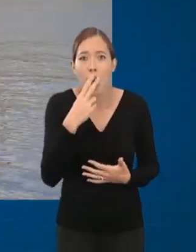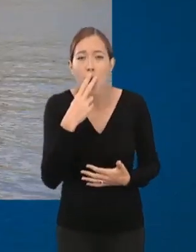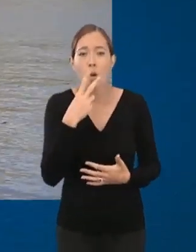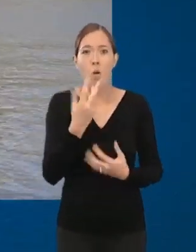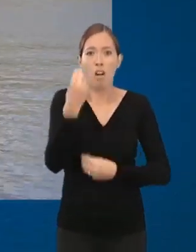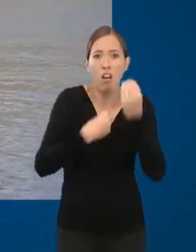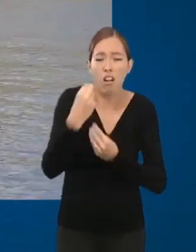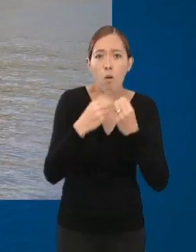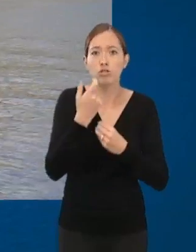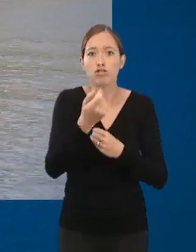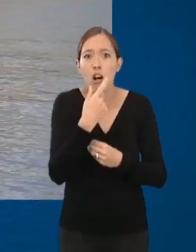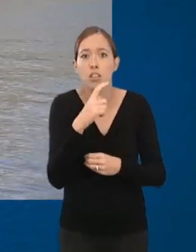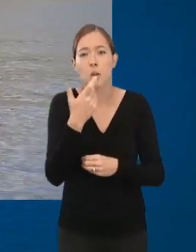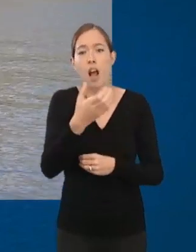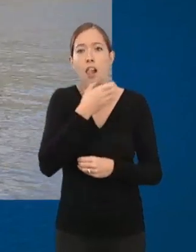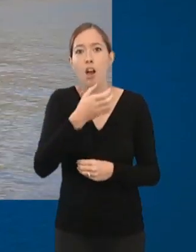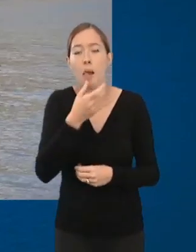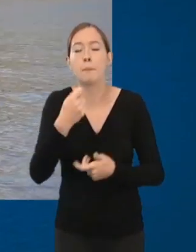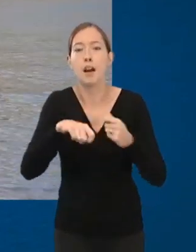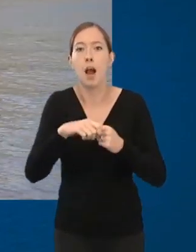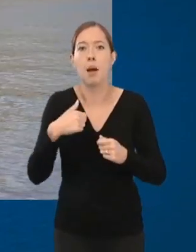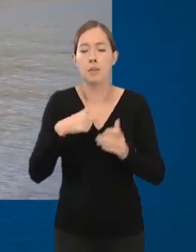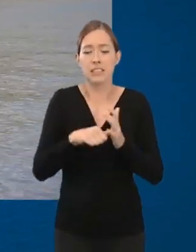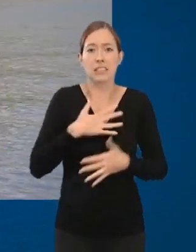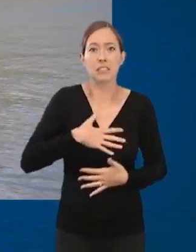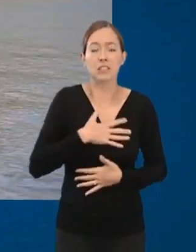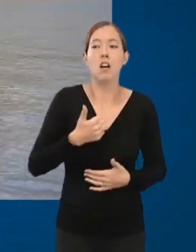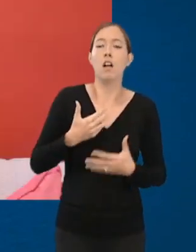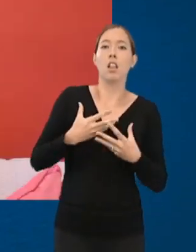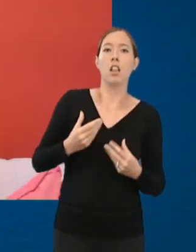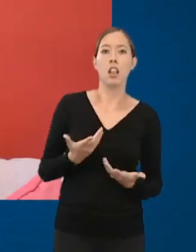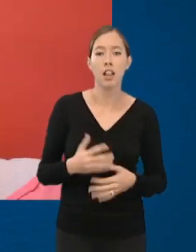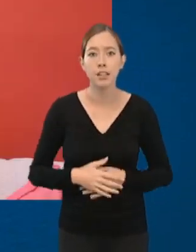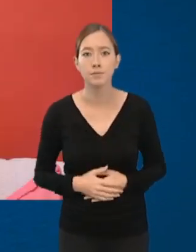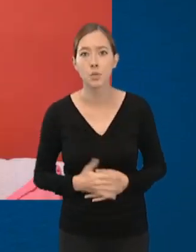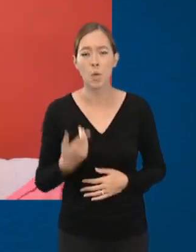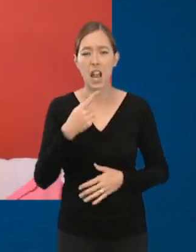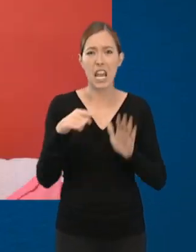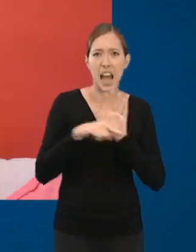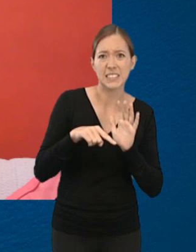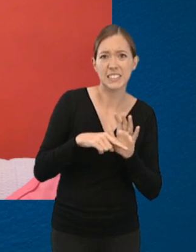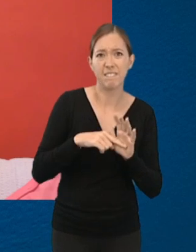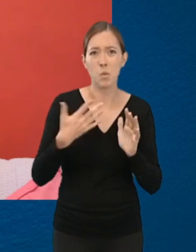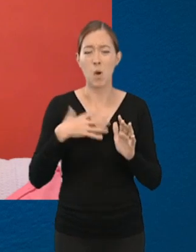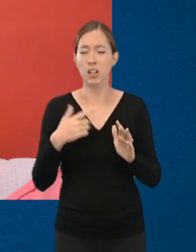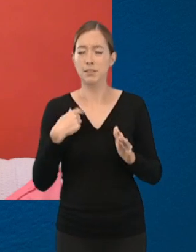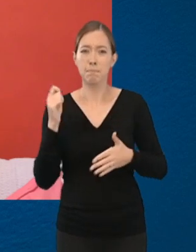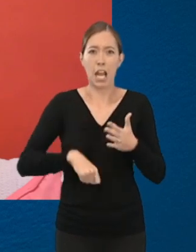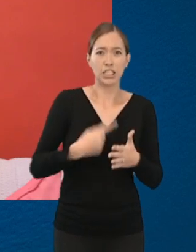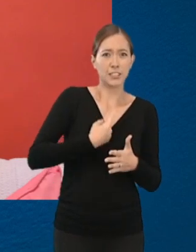overeating, drugs or alcohol to cope with difficult emotions. If you're having negative or self-destructive thoughts and fears that you